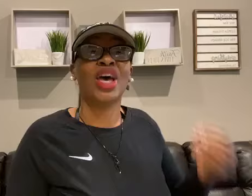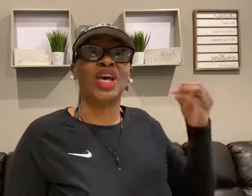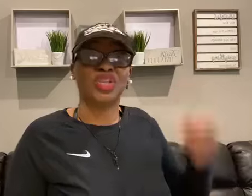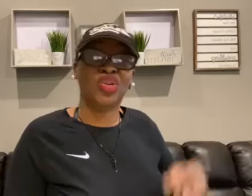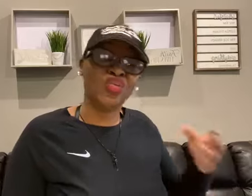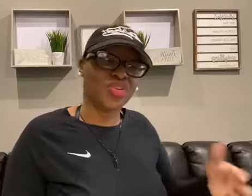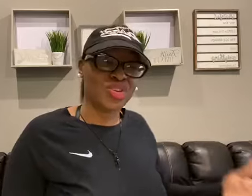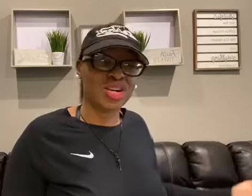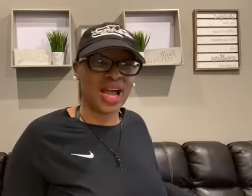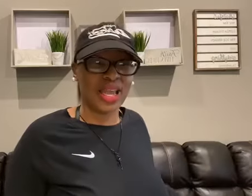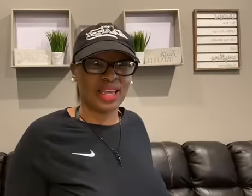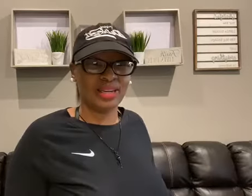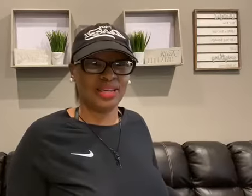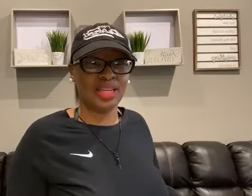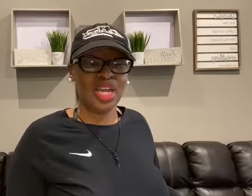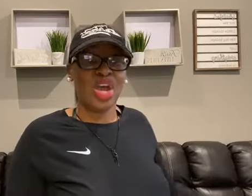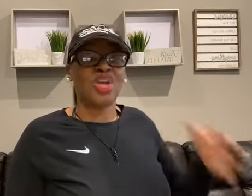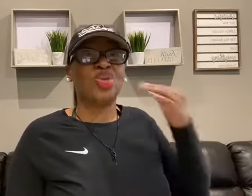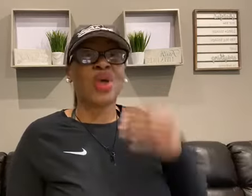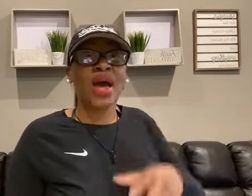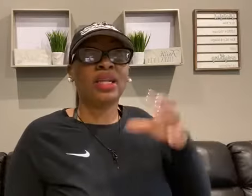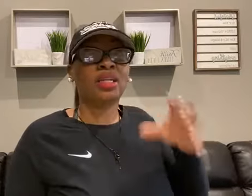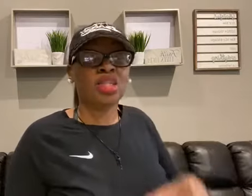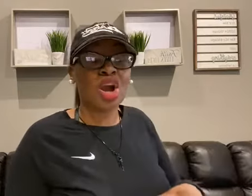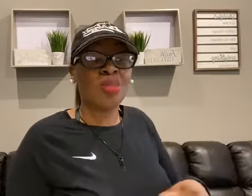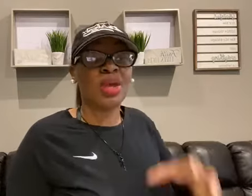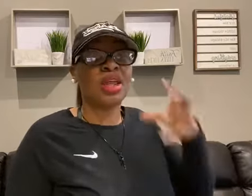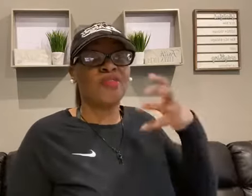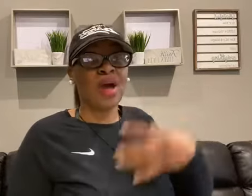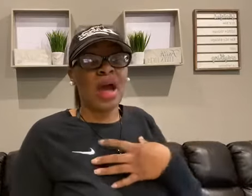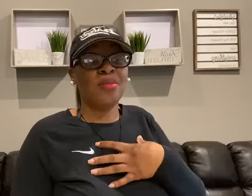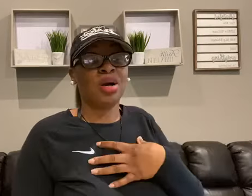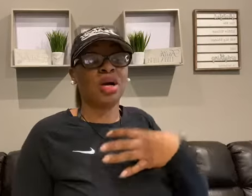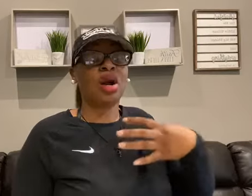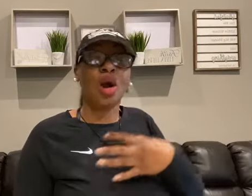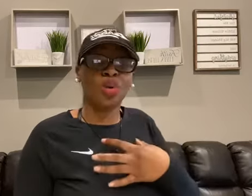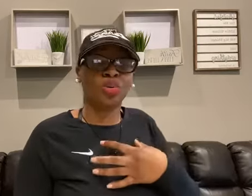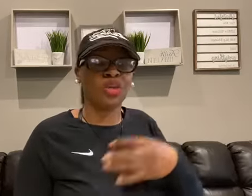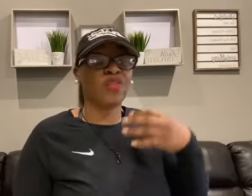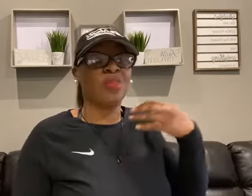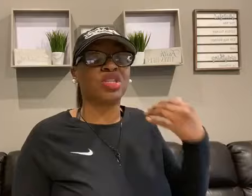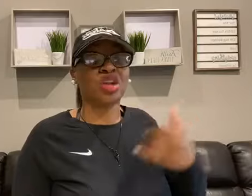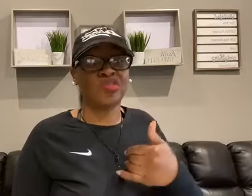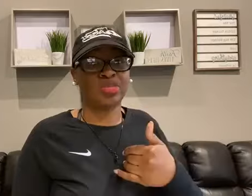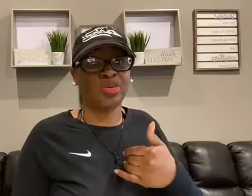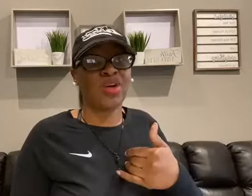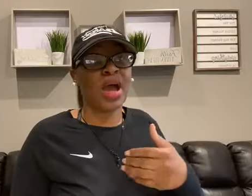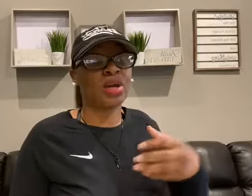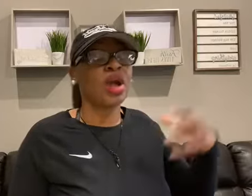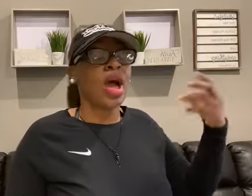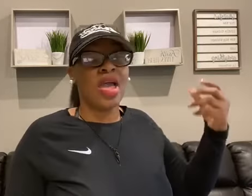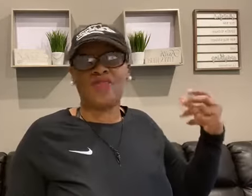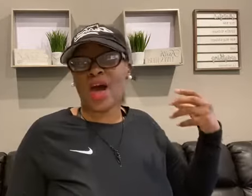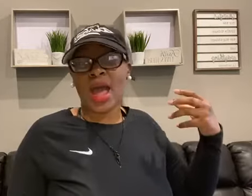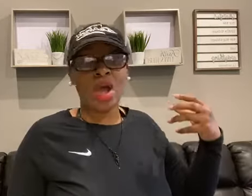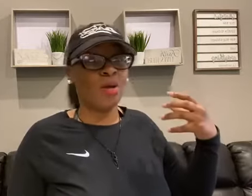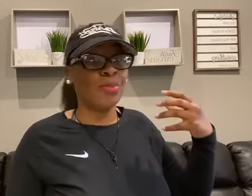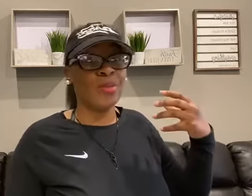do for your client. You got to determine if I'm a coach, if I'm a service provider, if I help